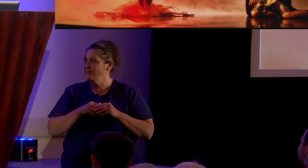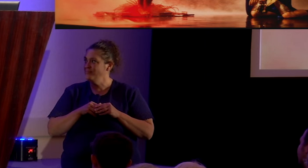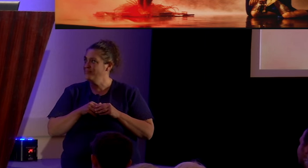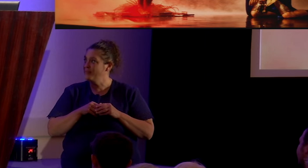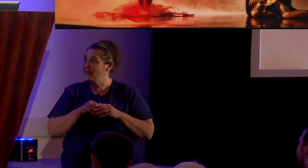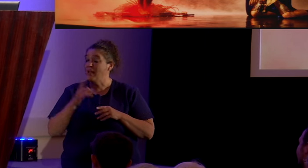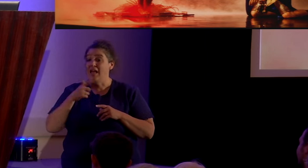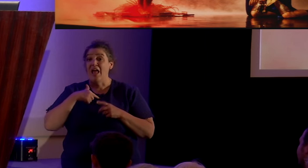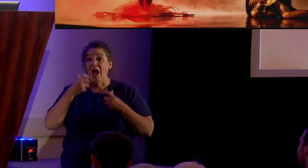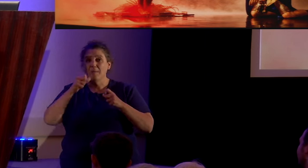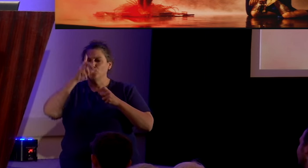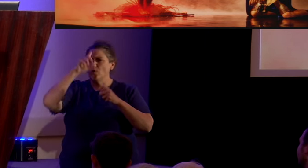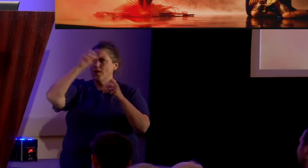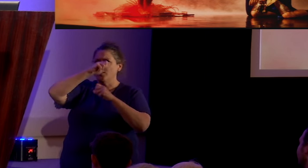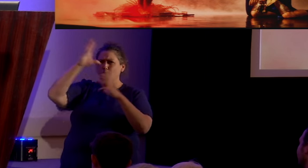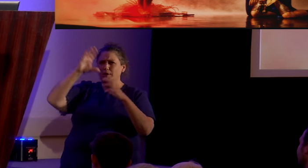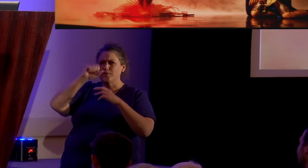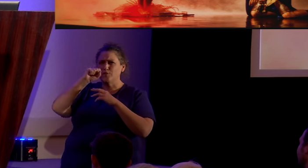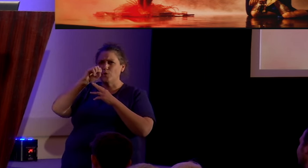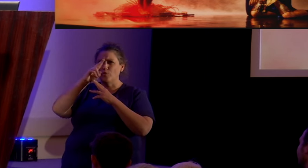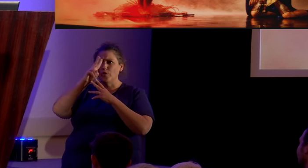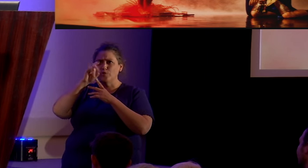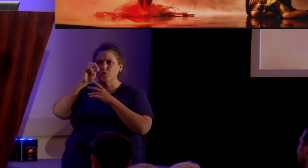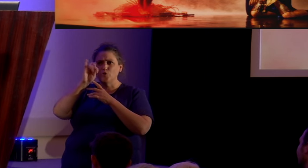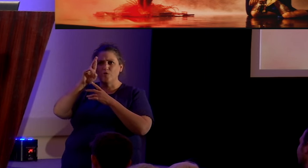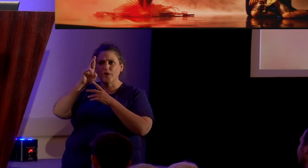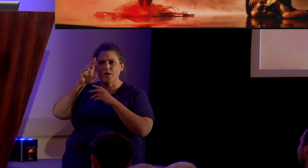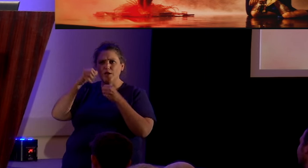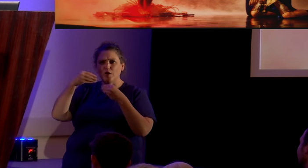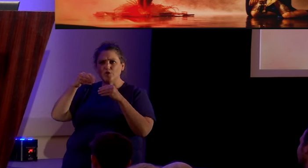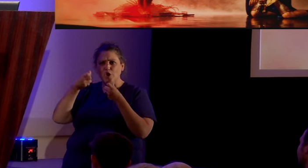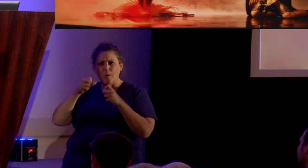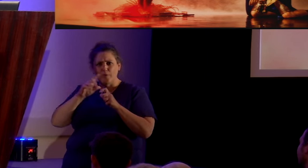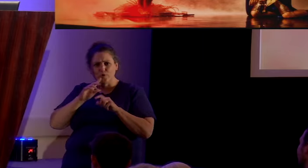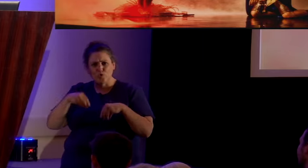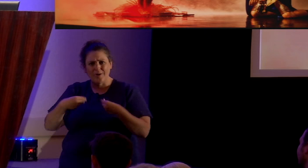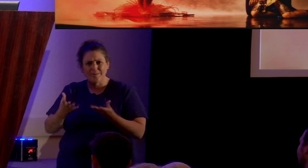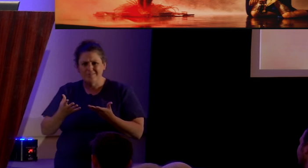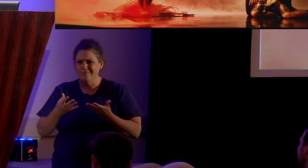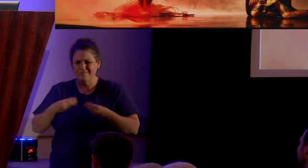I'm trying to picture the souvenir shop shit they're trying to pitch to these children.